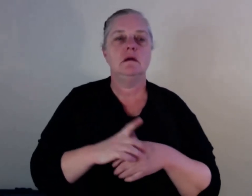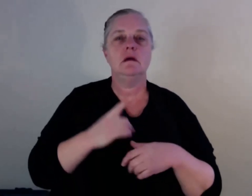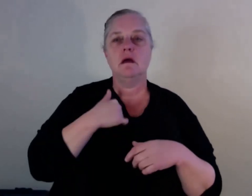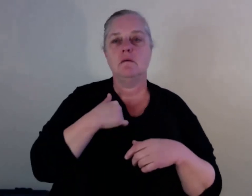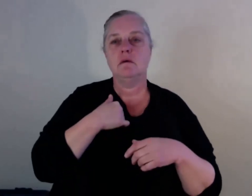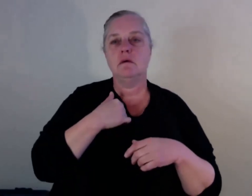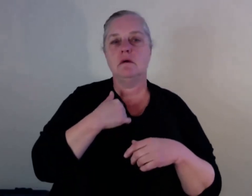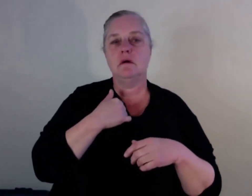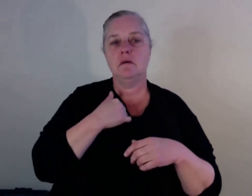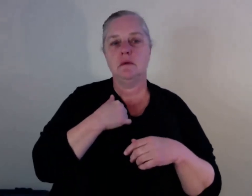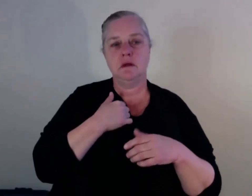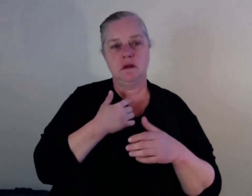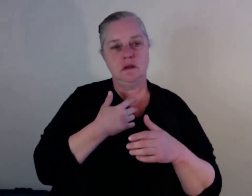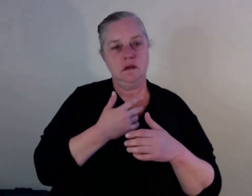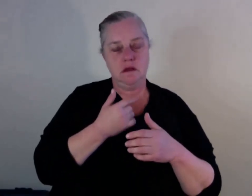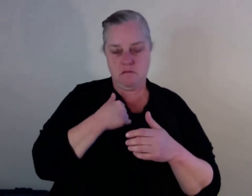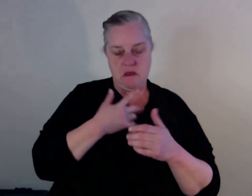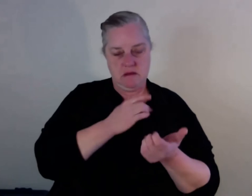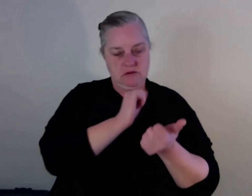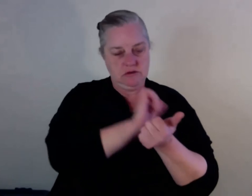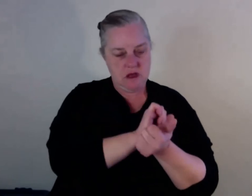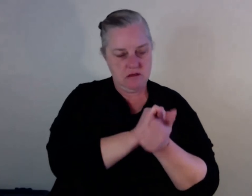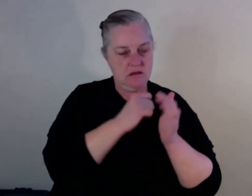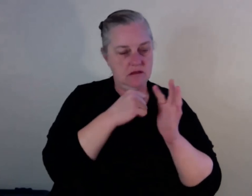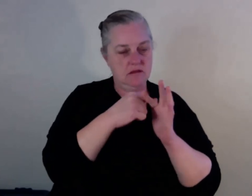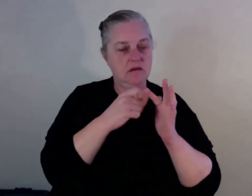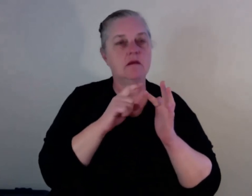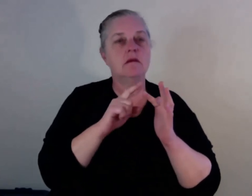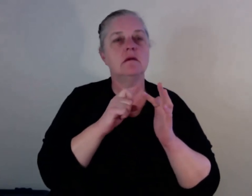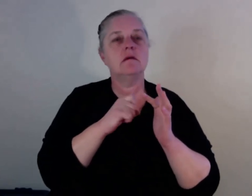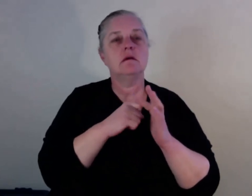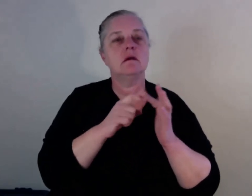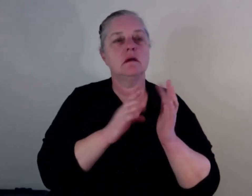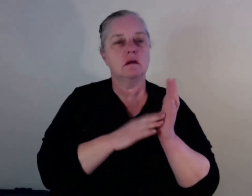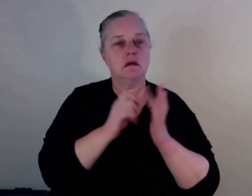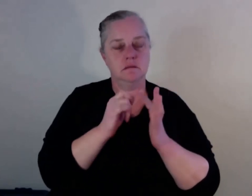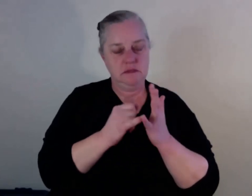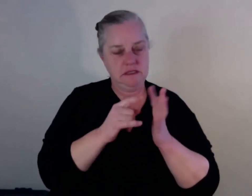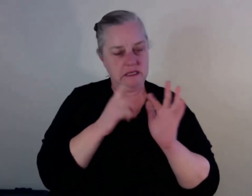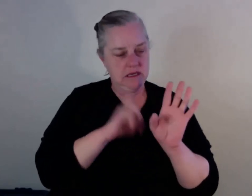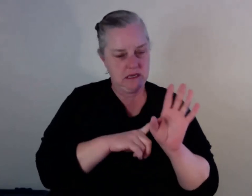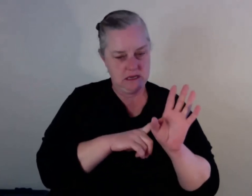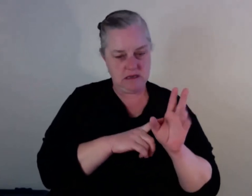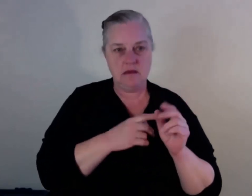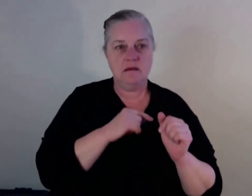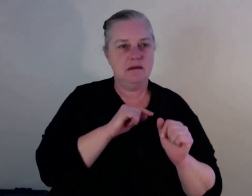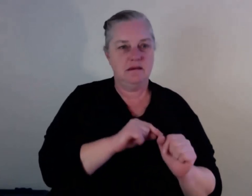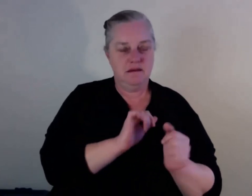get tarnished. If someone is using in its hope, we should help him. We should not put him on a junkie and call him names. Oh, you're not going to